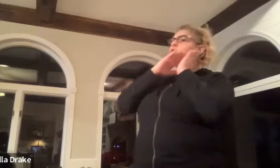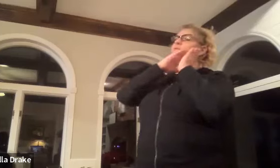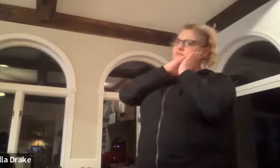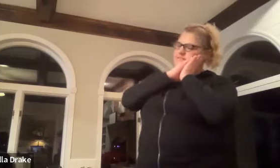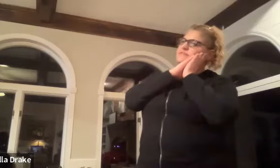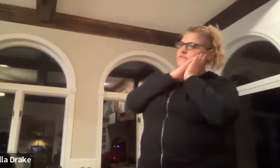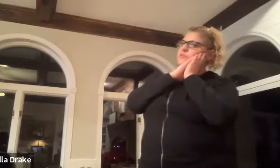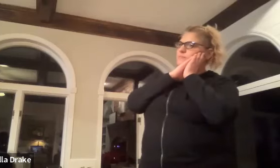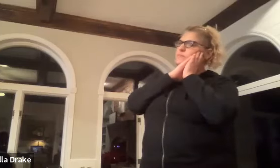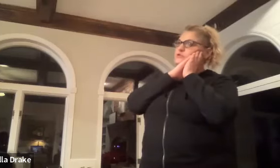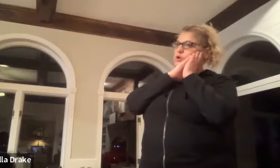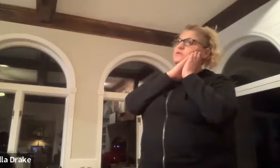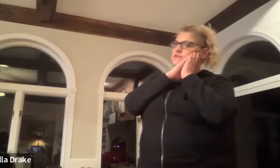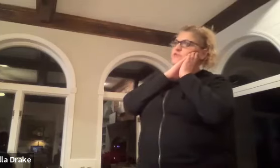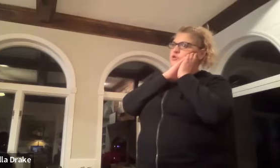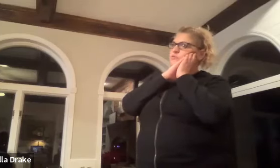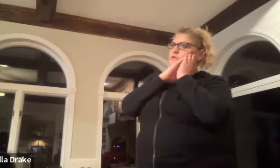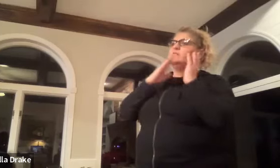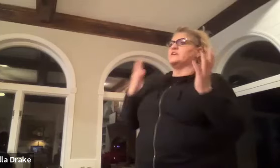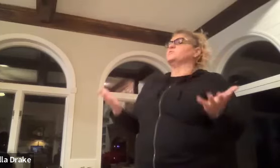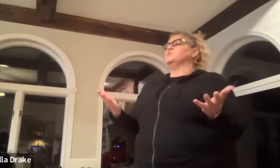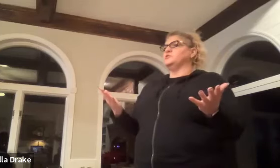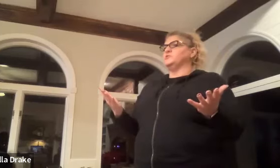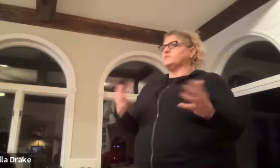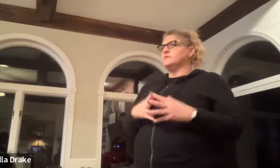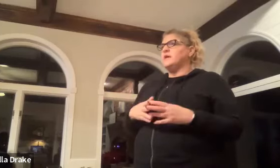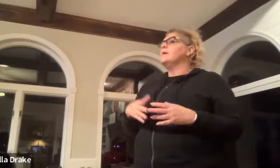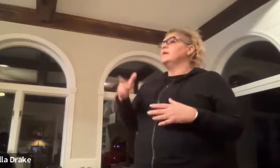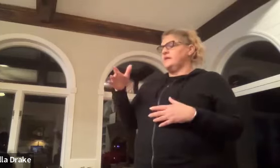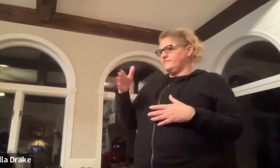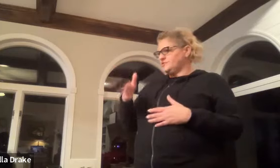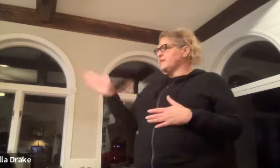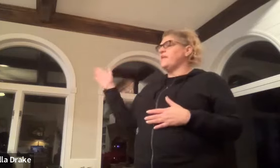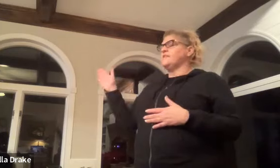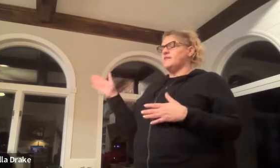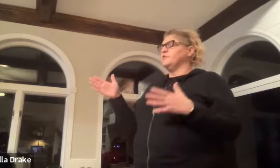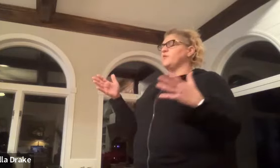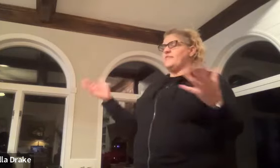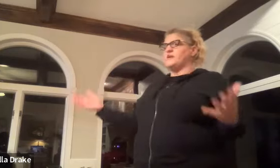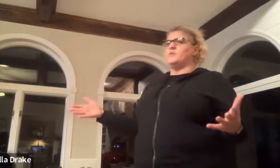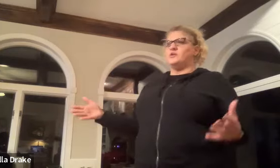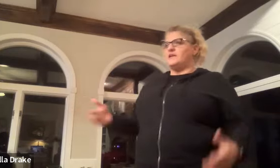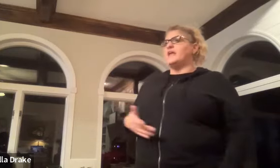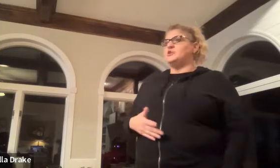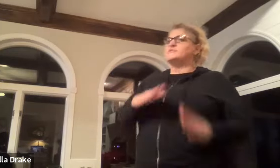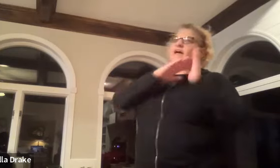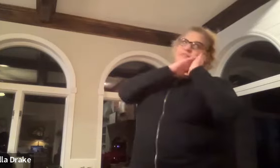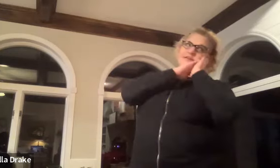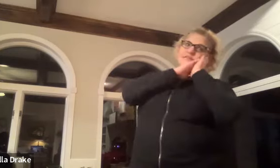know that this is signed for go to sleep for you that's what you would use if she was out if you were out in the community and you sign this